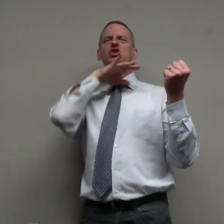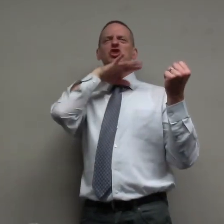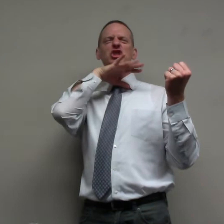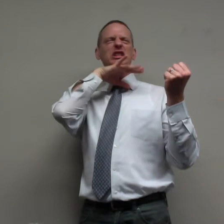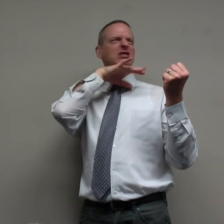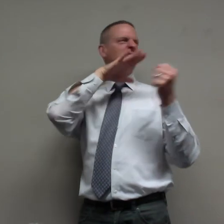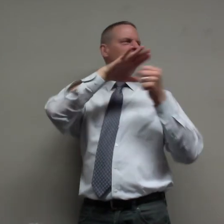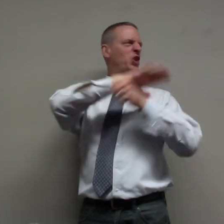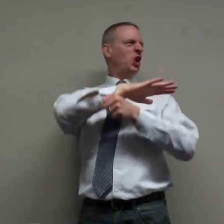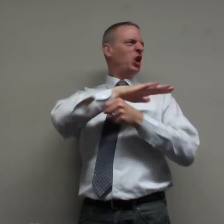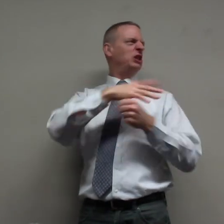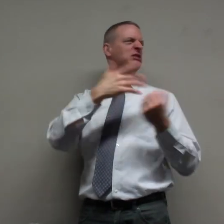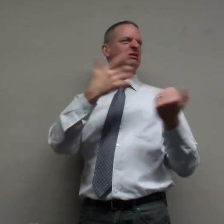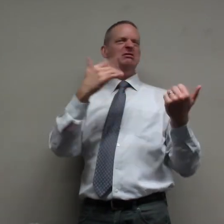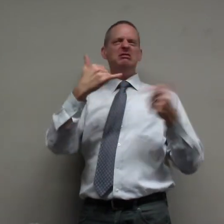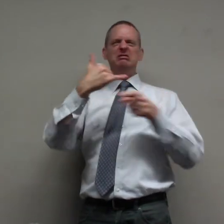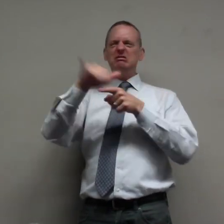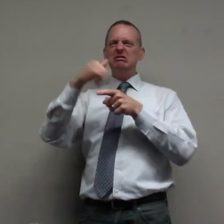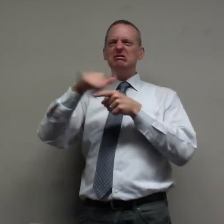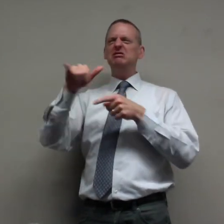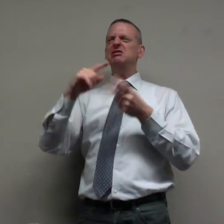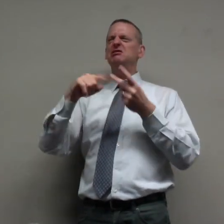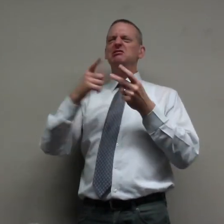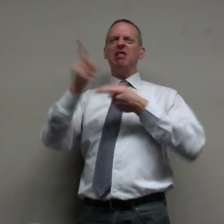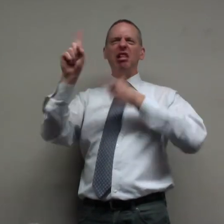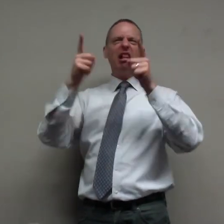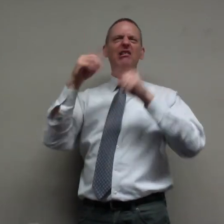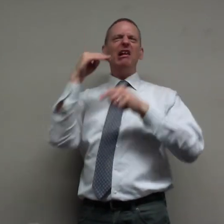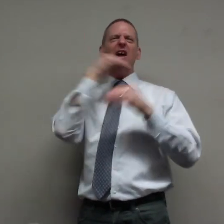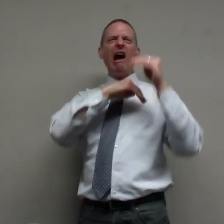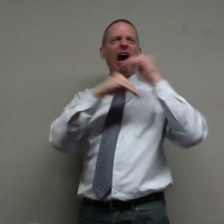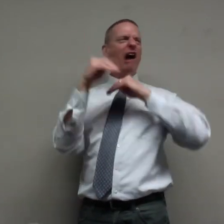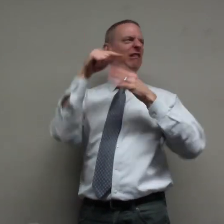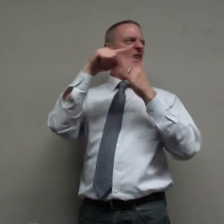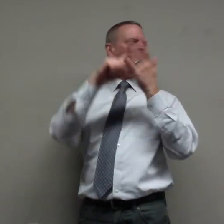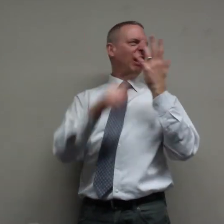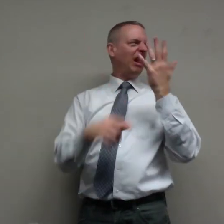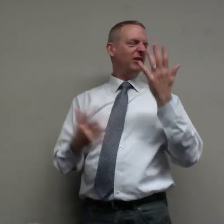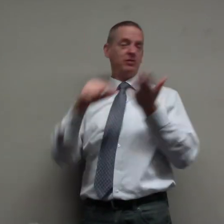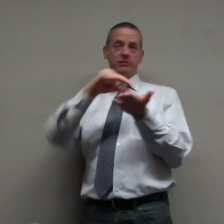signs are dirty or rough or offensive or lies